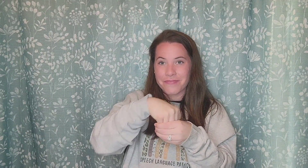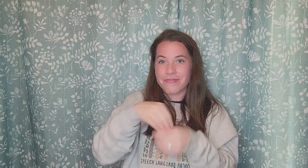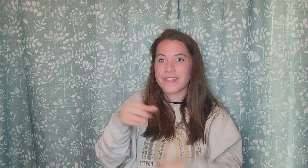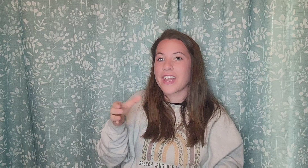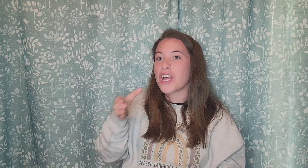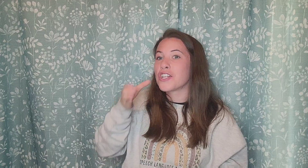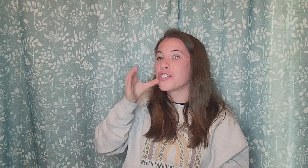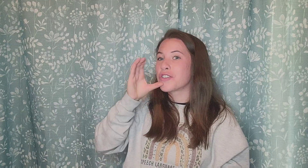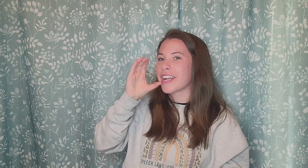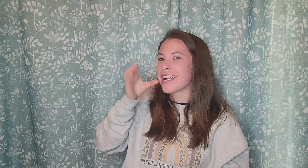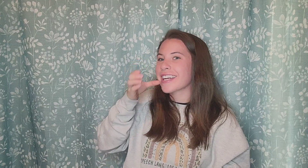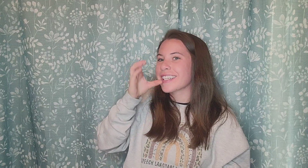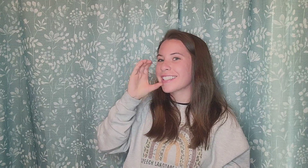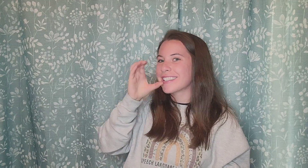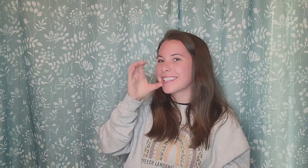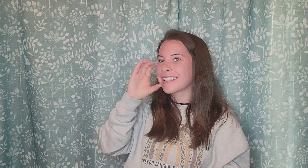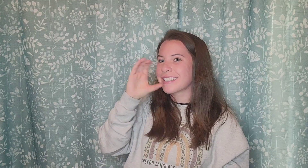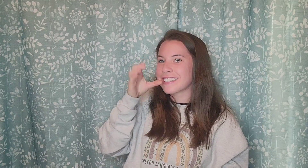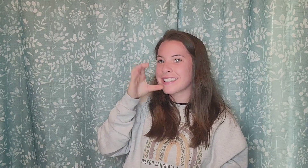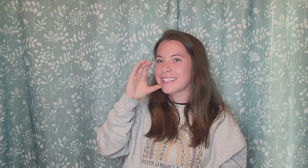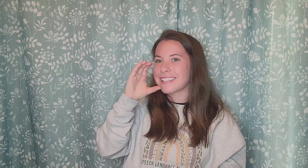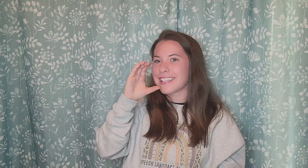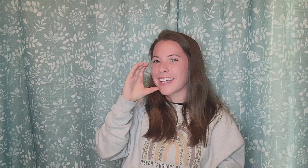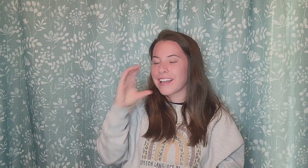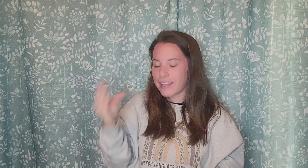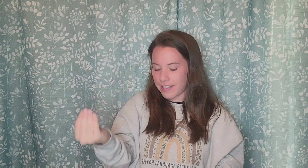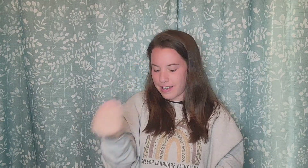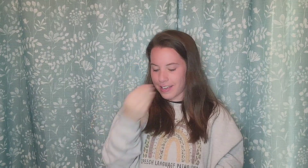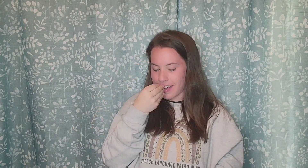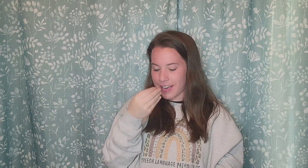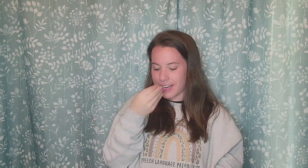drink eat